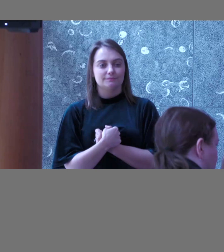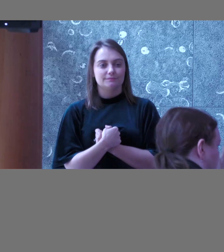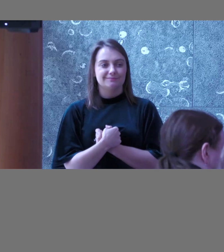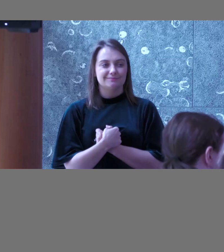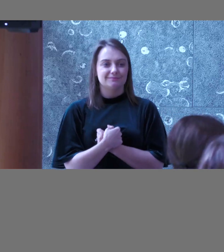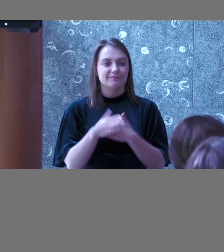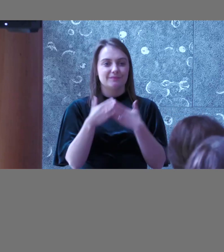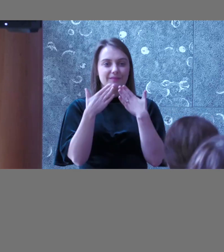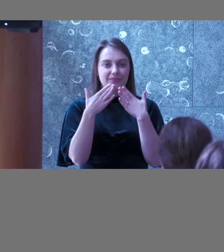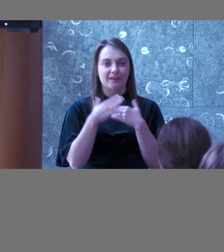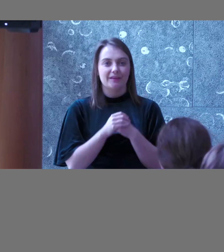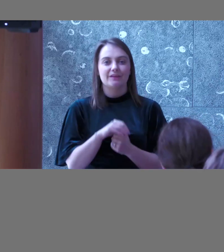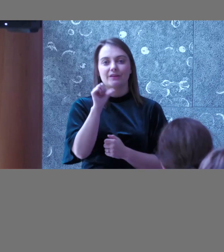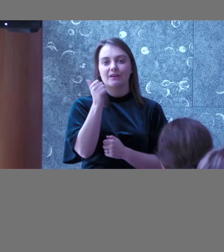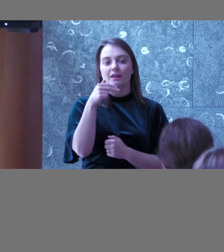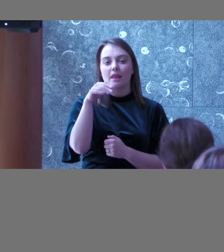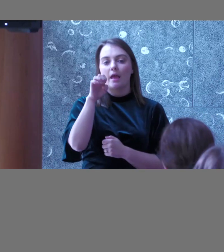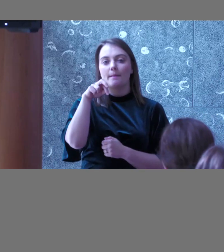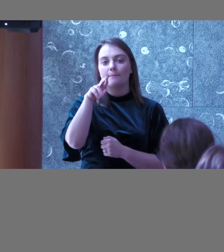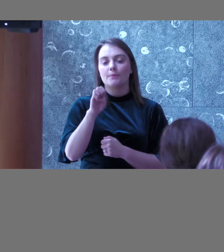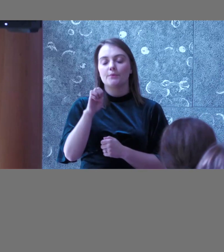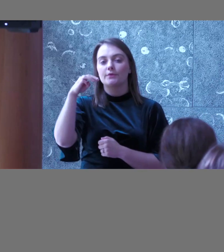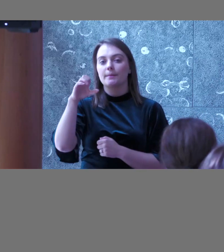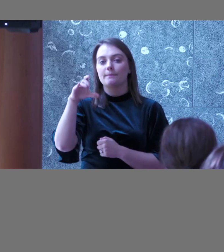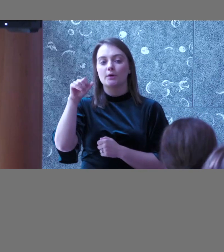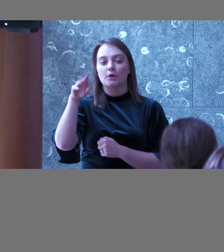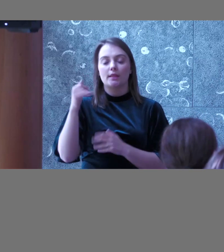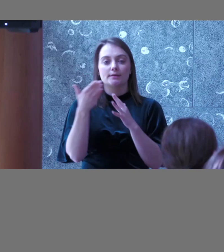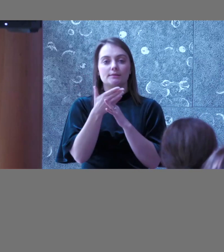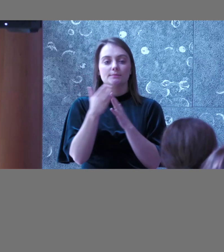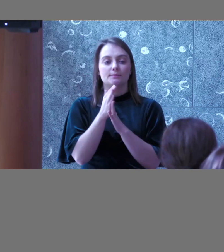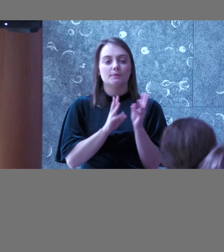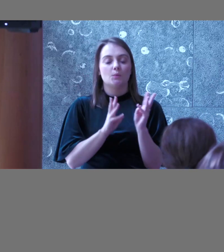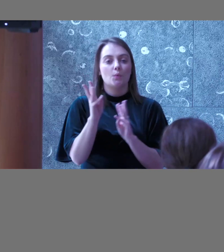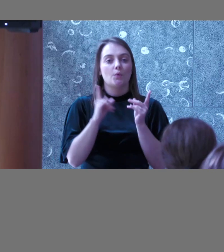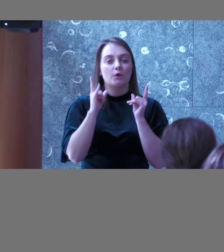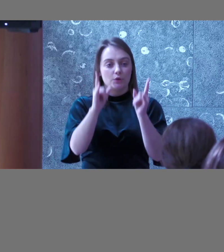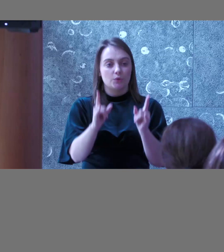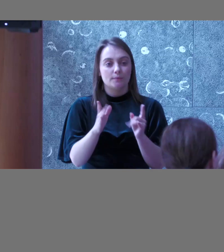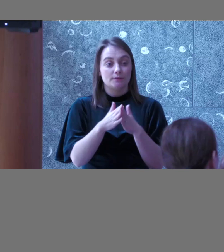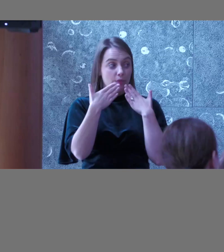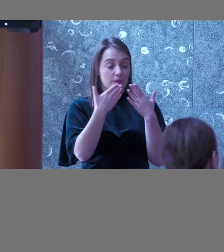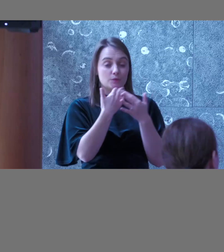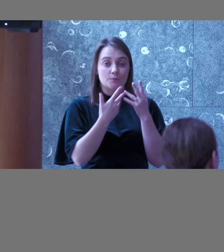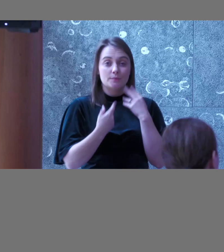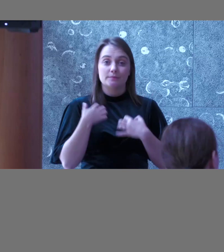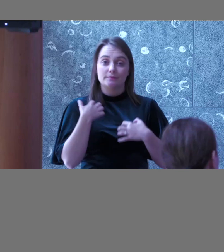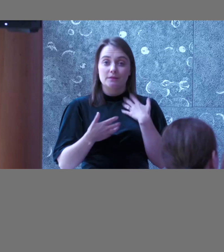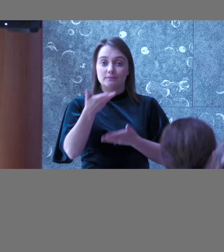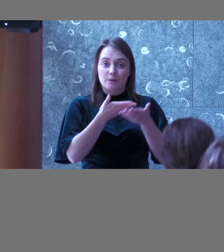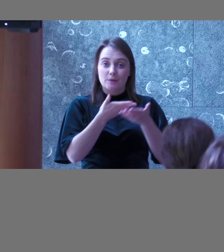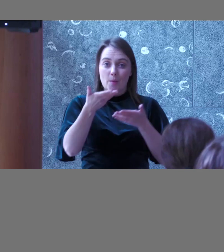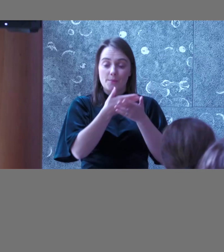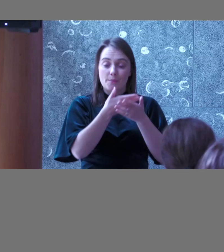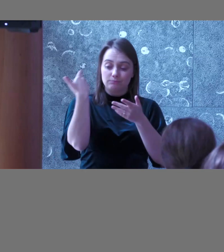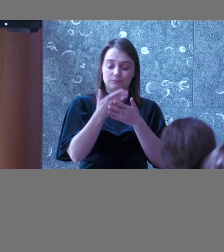thank you I'm Marie McCullough I'm an accessibility engineer with WorkHuman so firstly thanks it's been a really interesting discussion so far